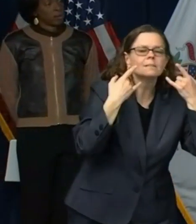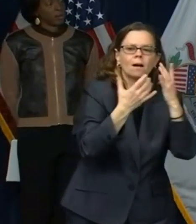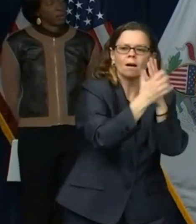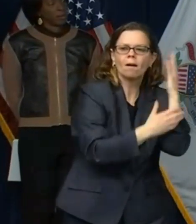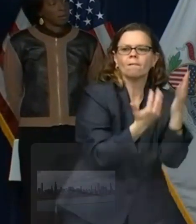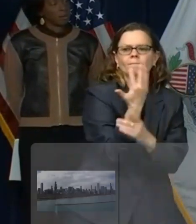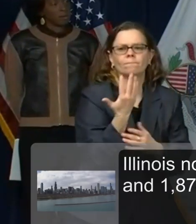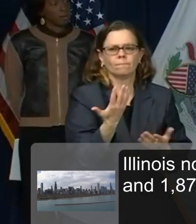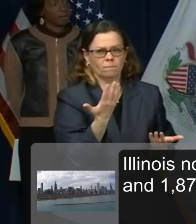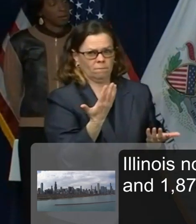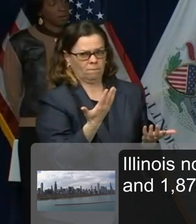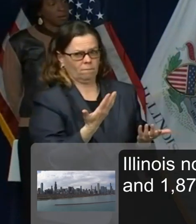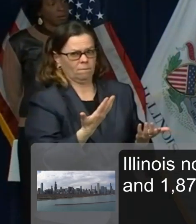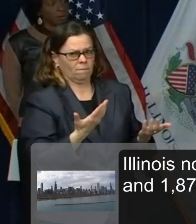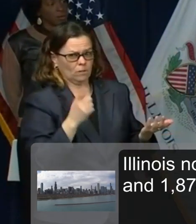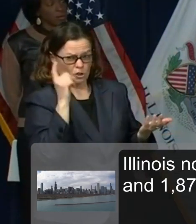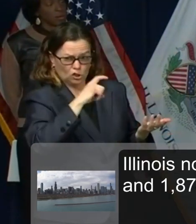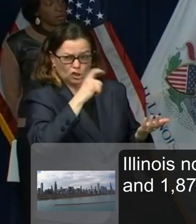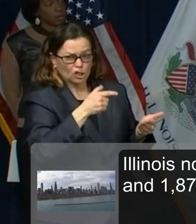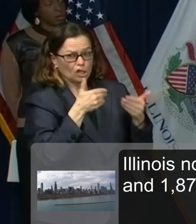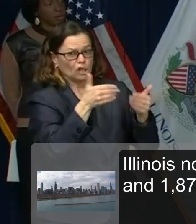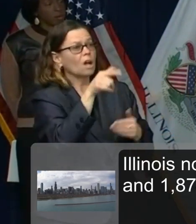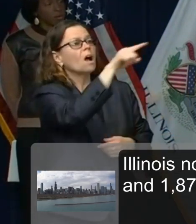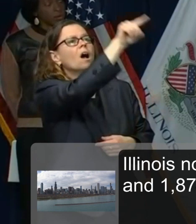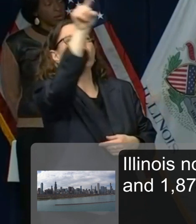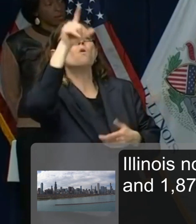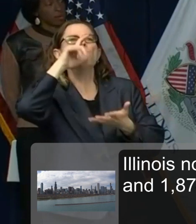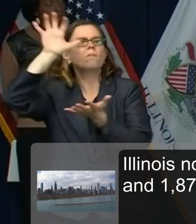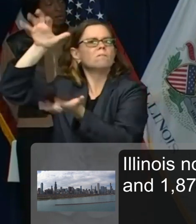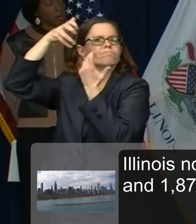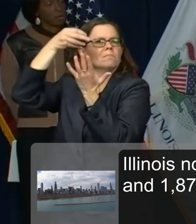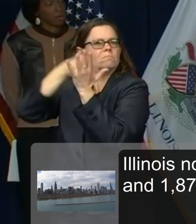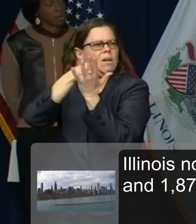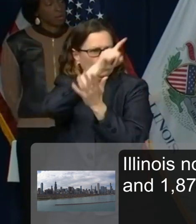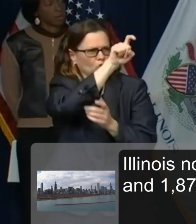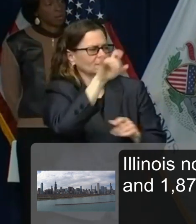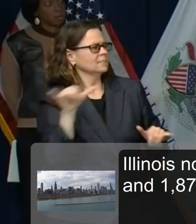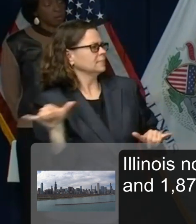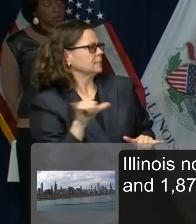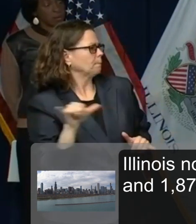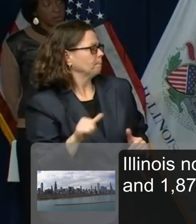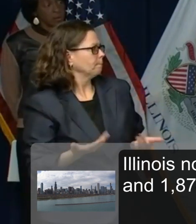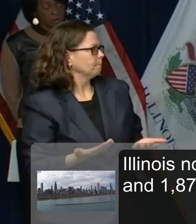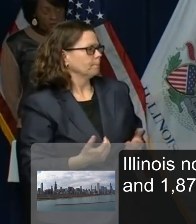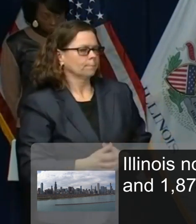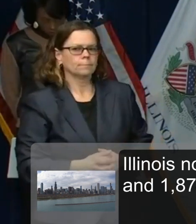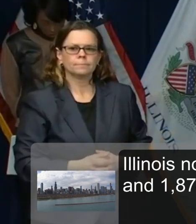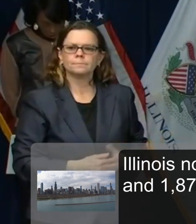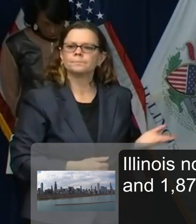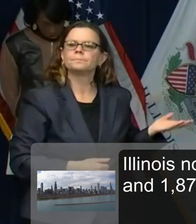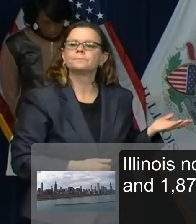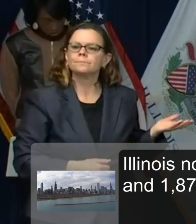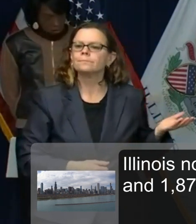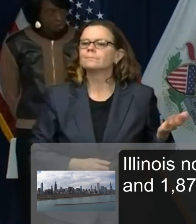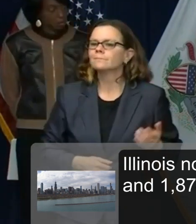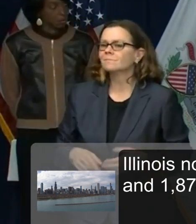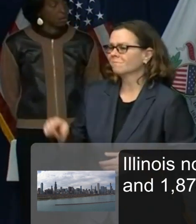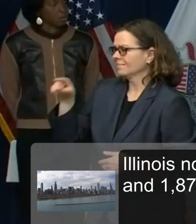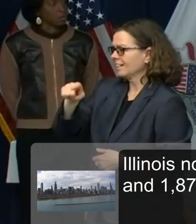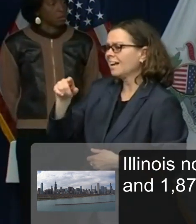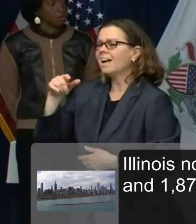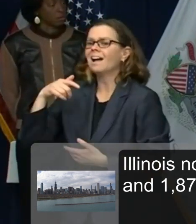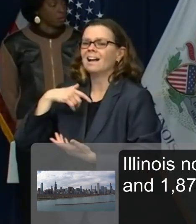accept it. And so I would encourage companies that don't need it in order to, you know, keep their operations or their